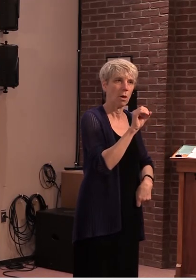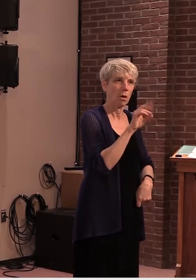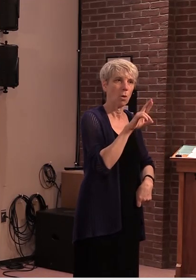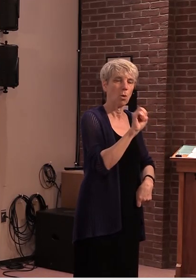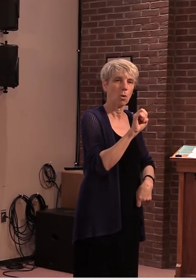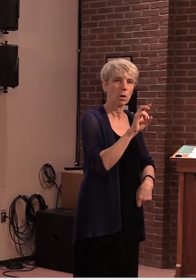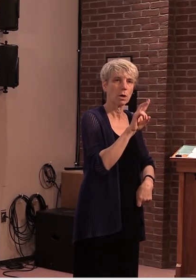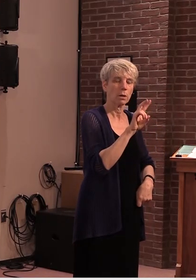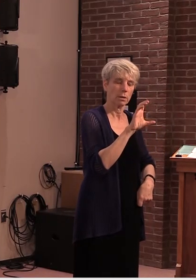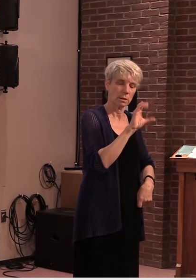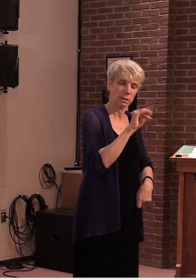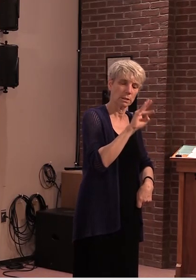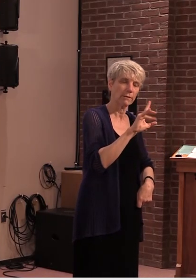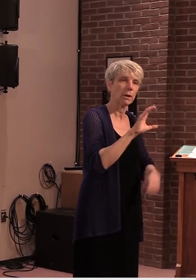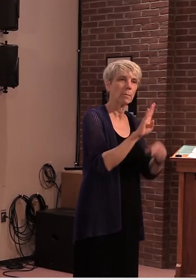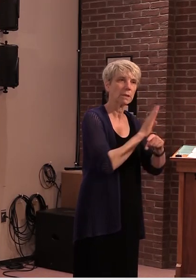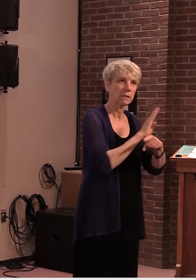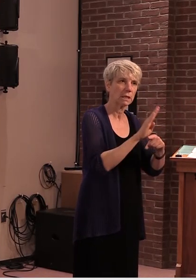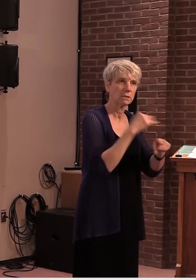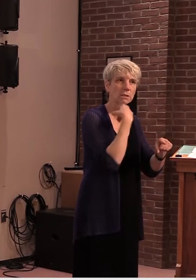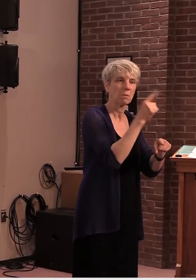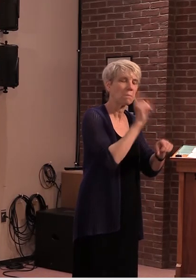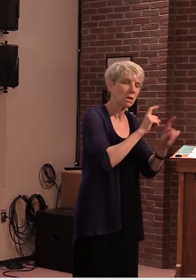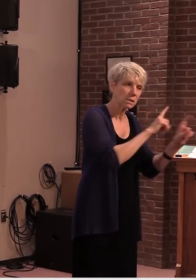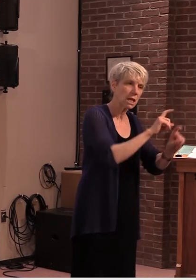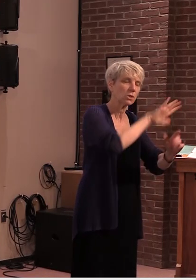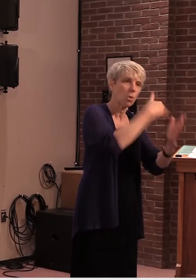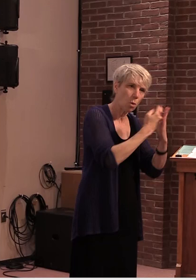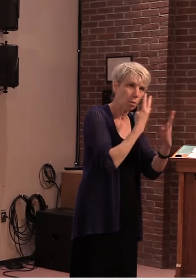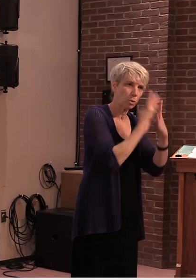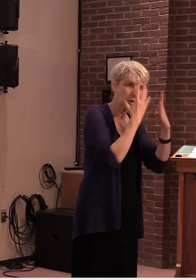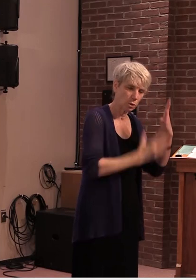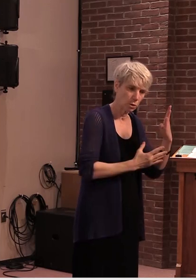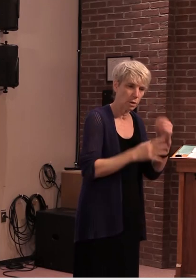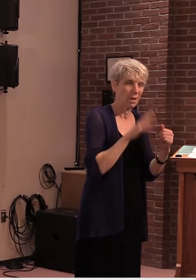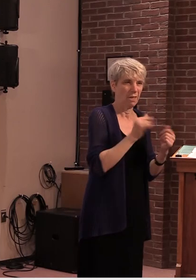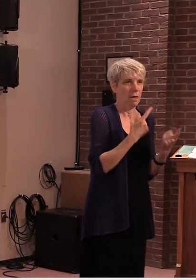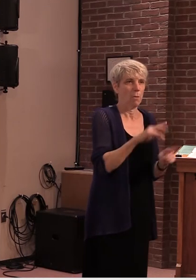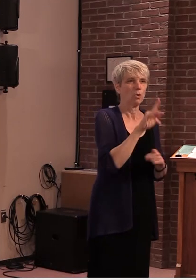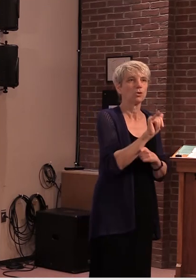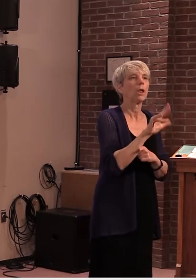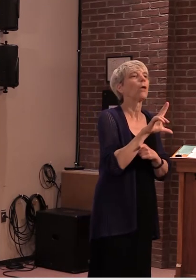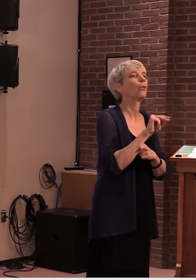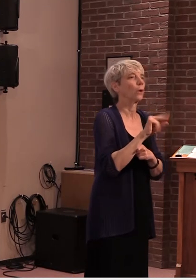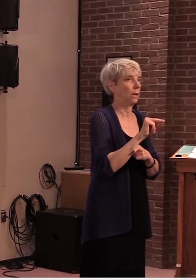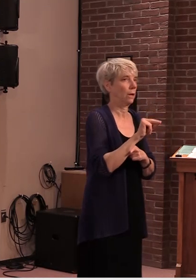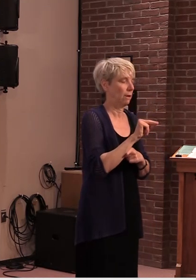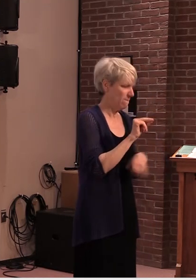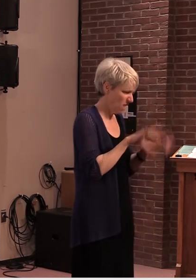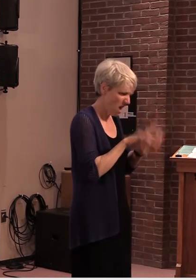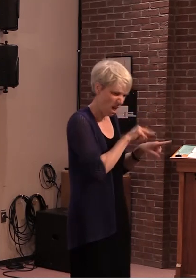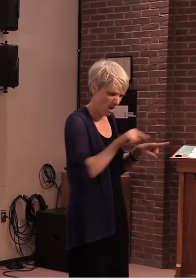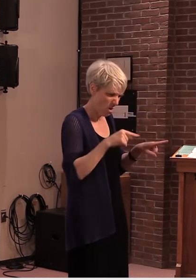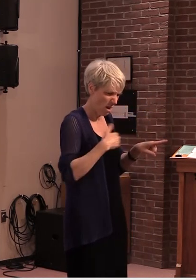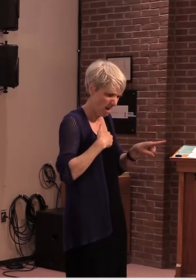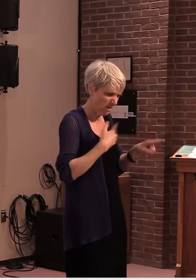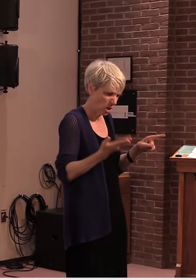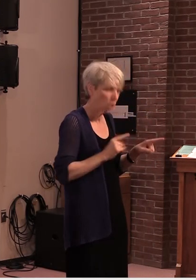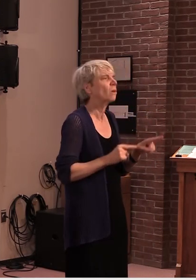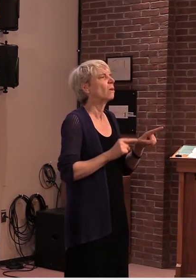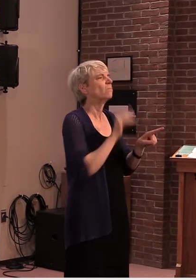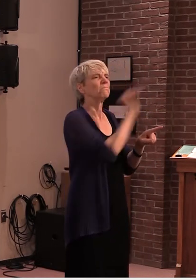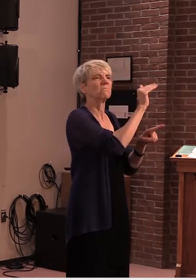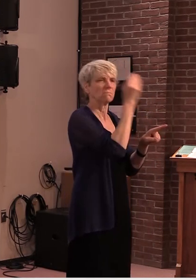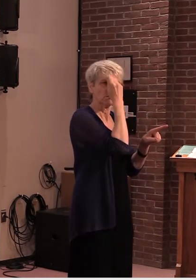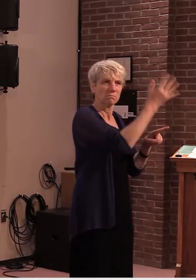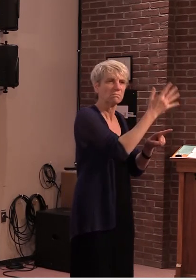conversation took place on 7 30 after the receipt of positive test during